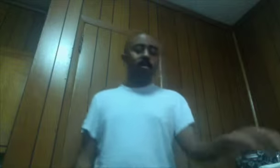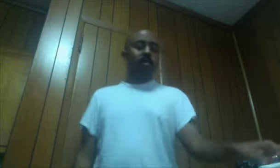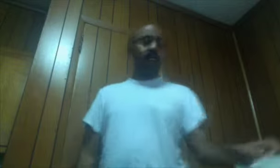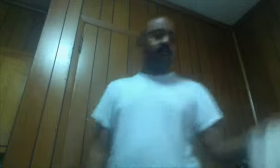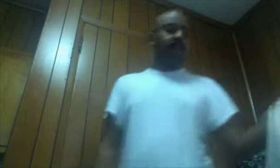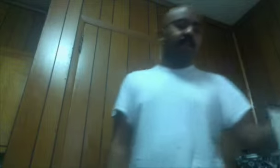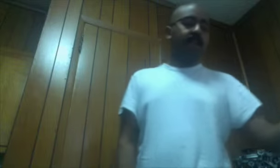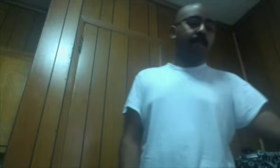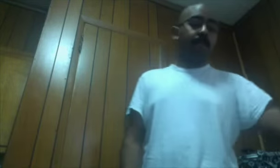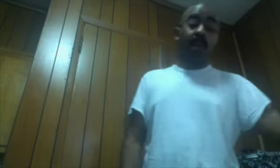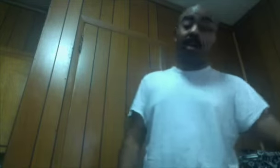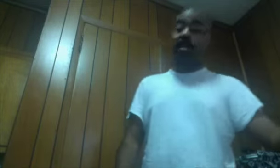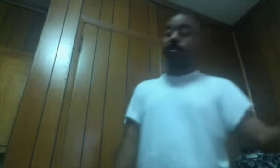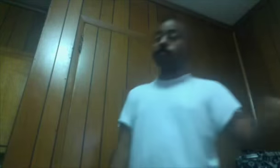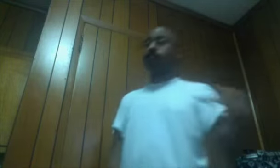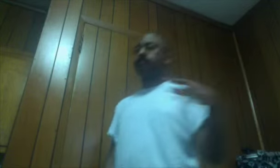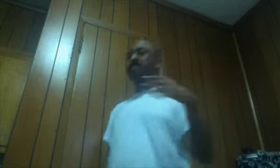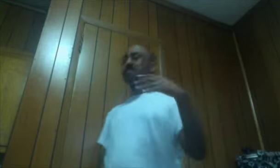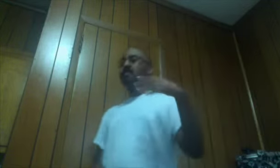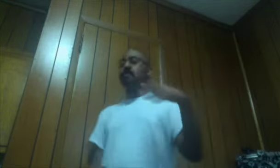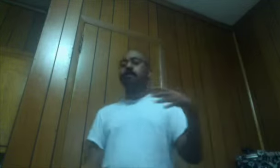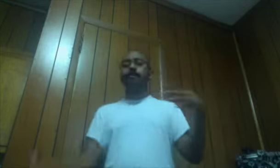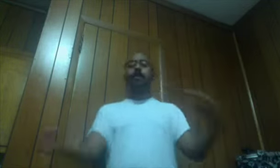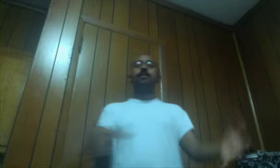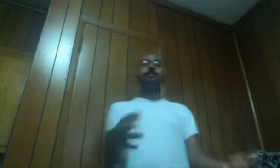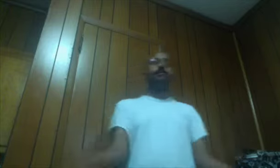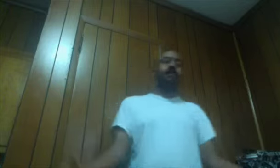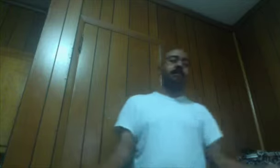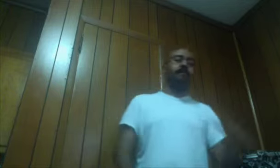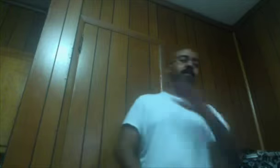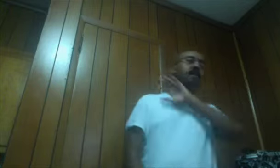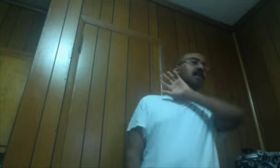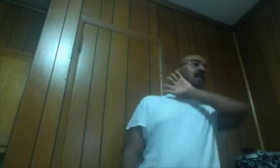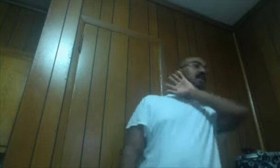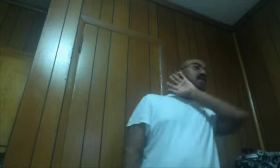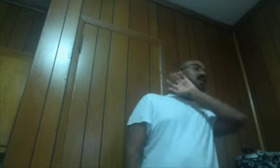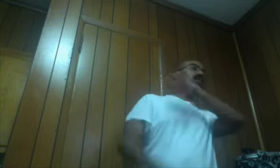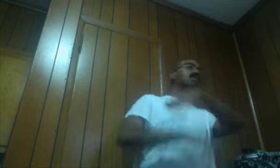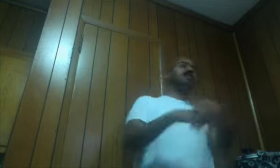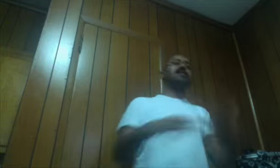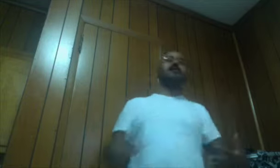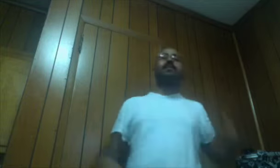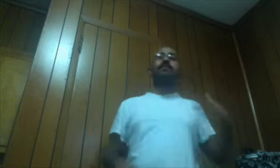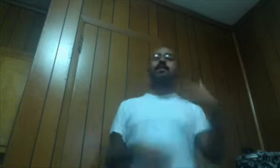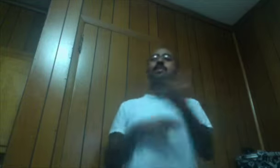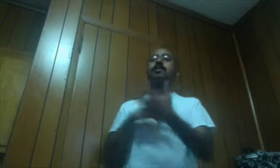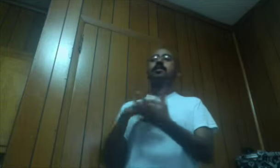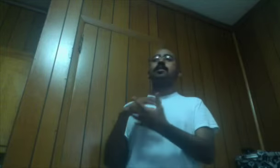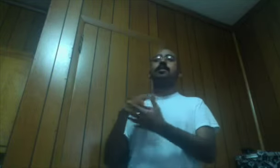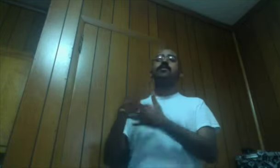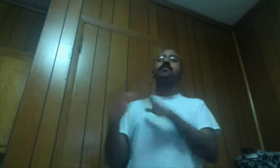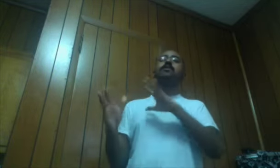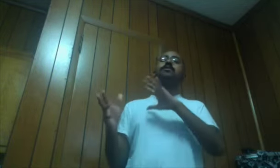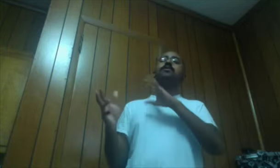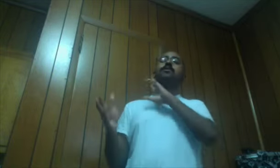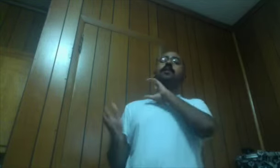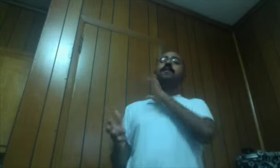Change But The feel is completely different This world seems to be Pseudo advanced